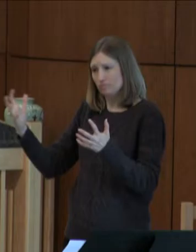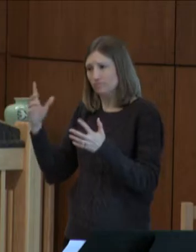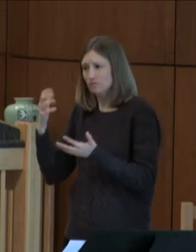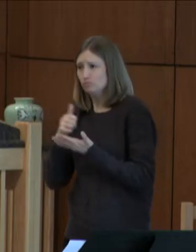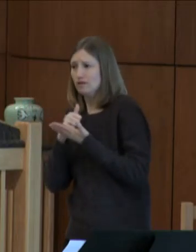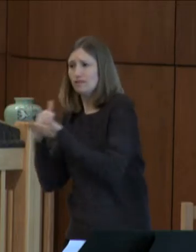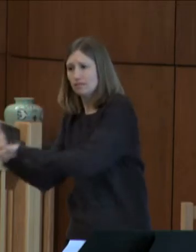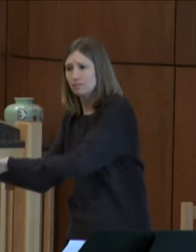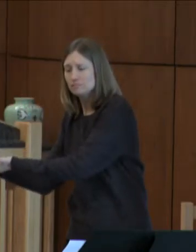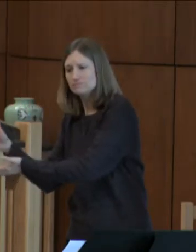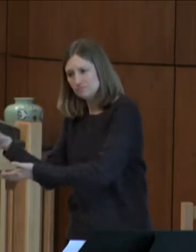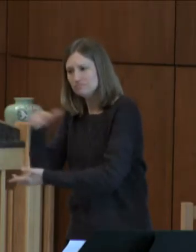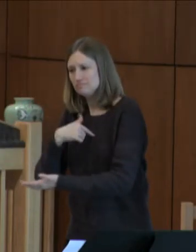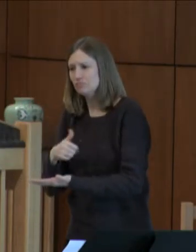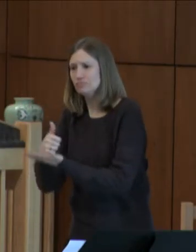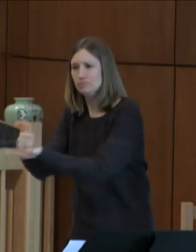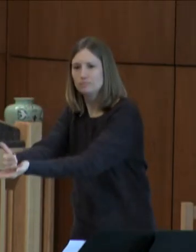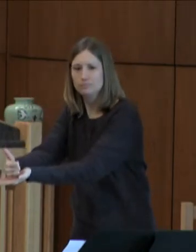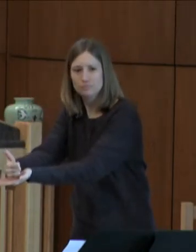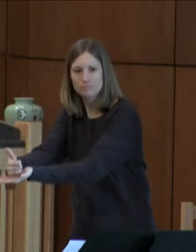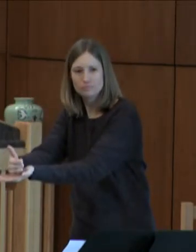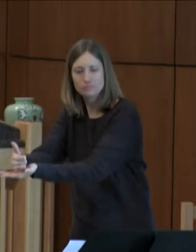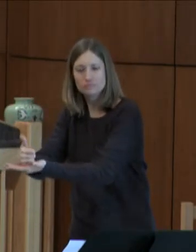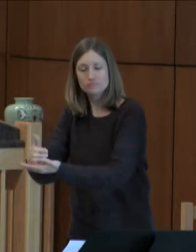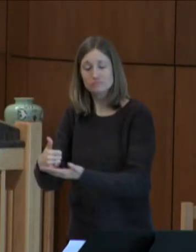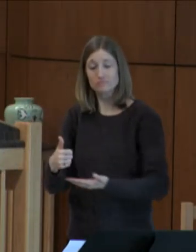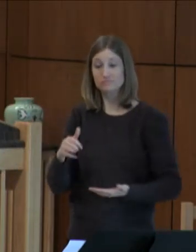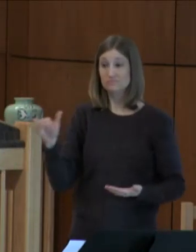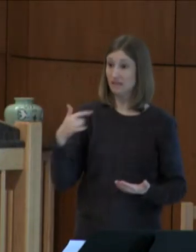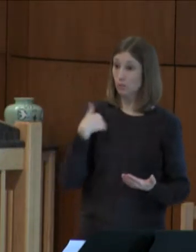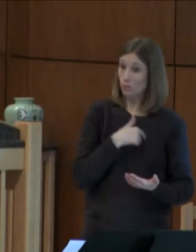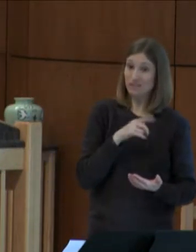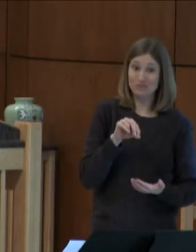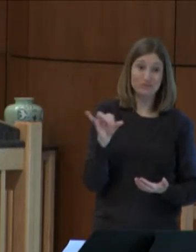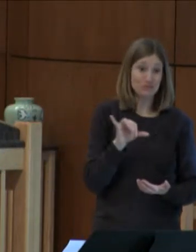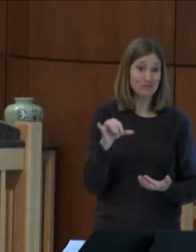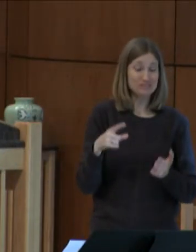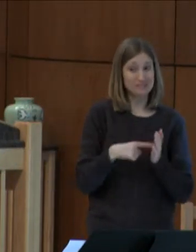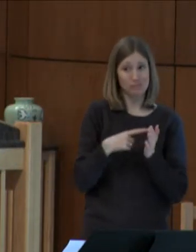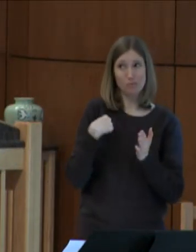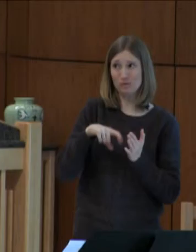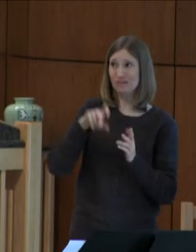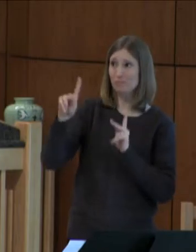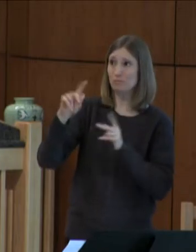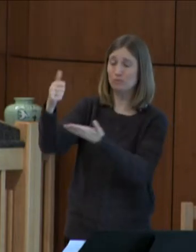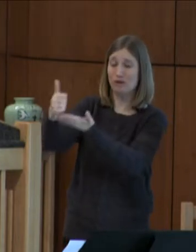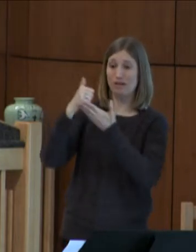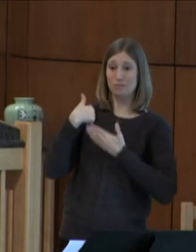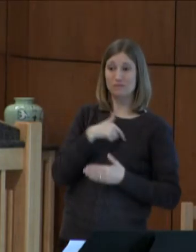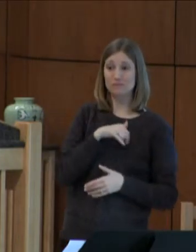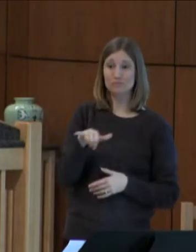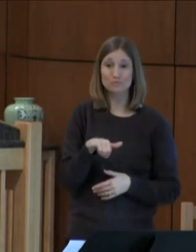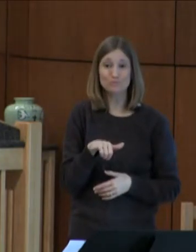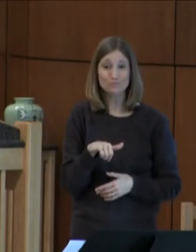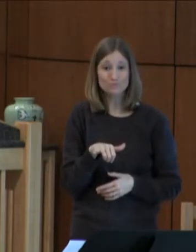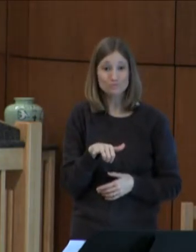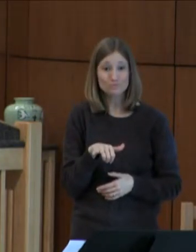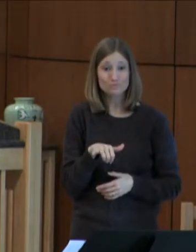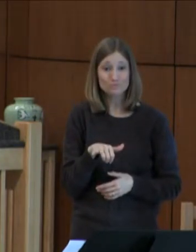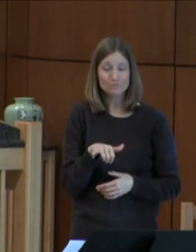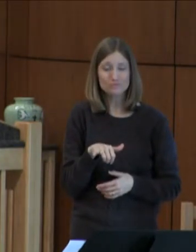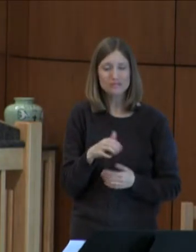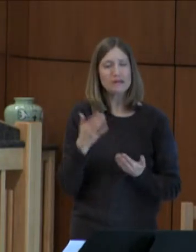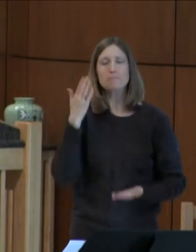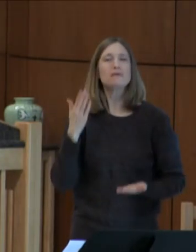We too sometimes need someone to reach out that kind of hand. We might not have the